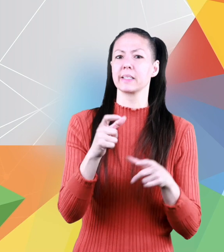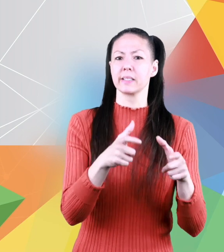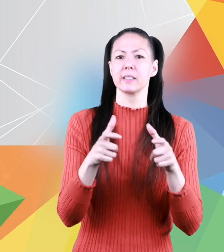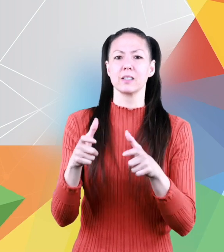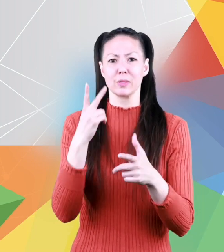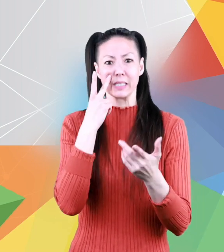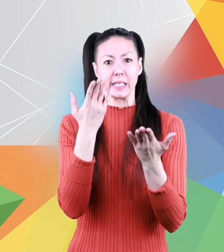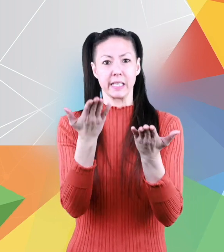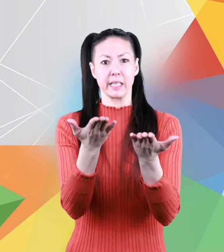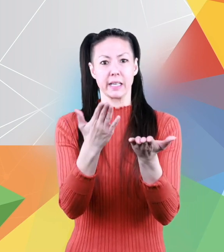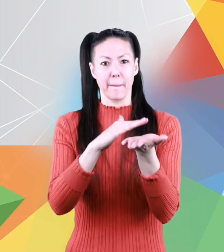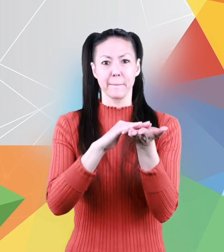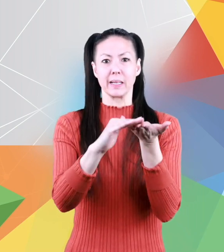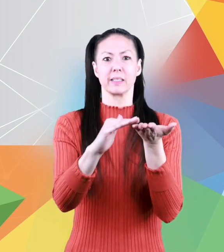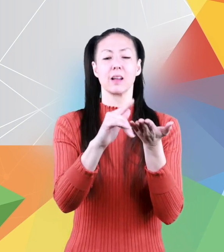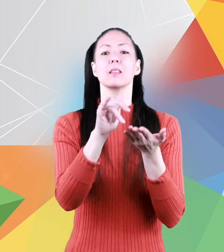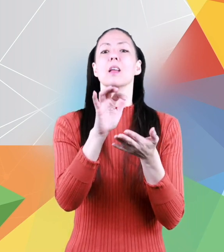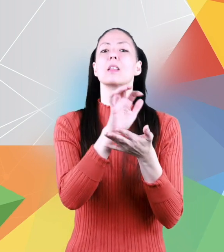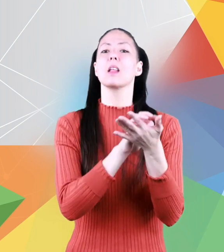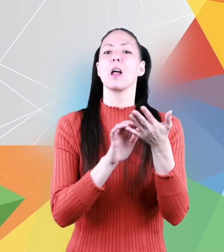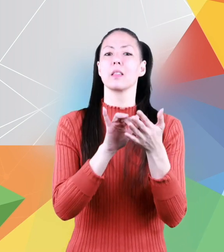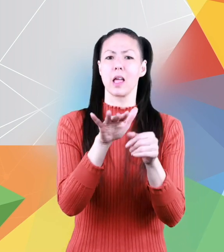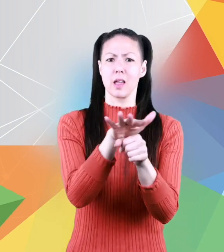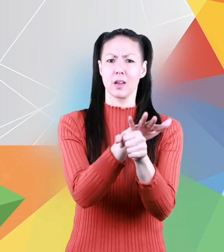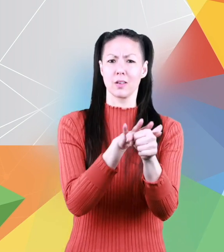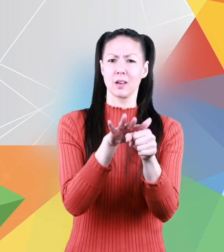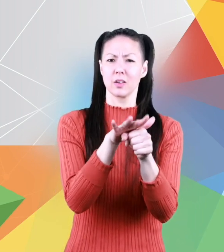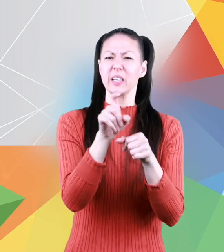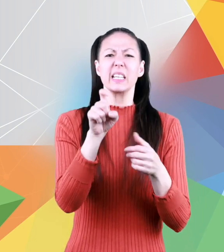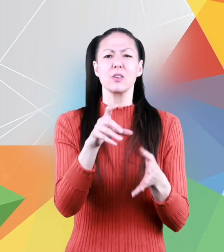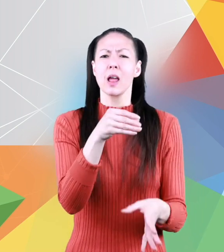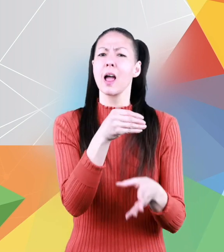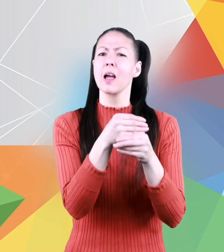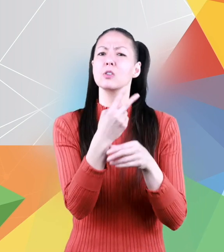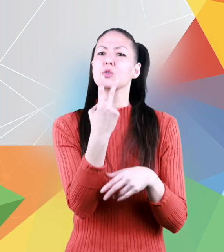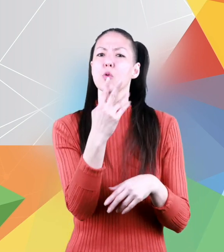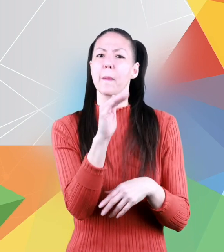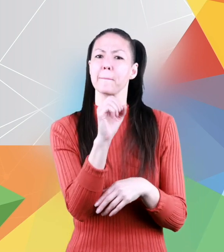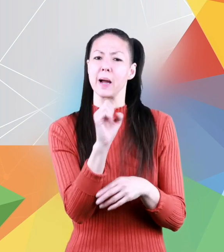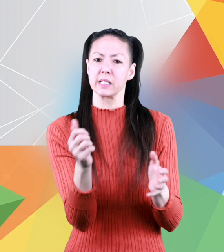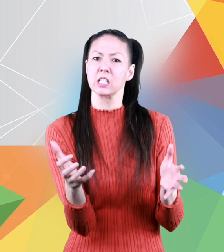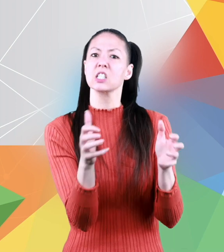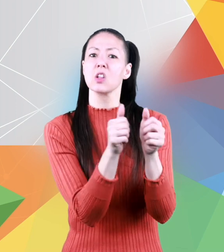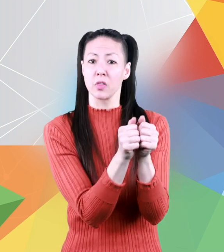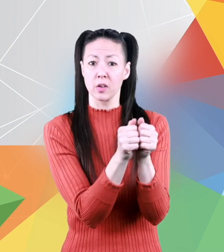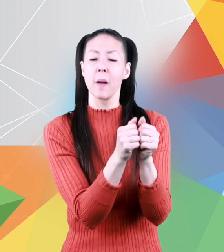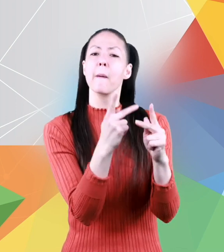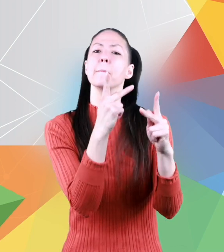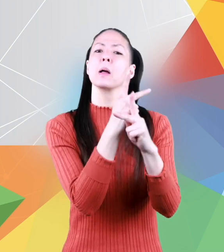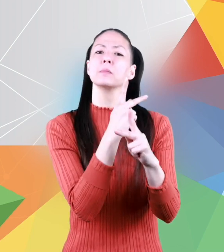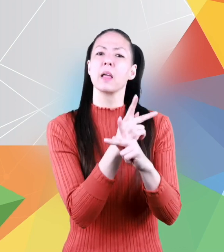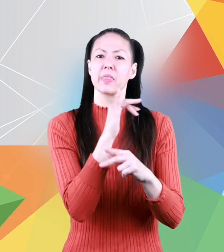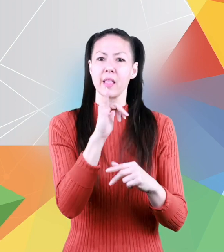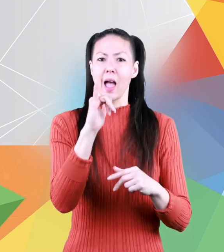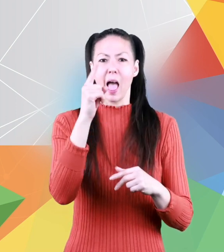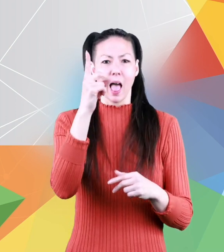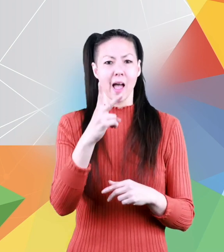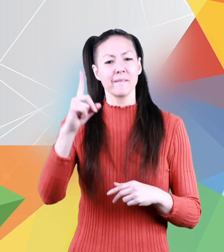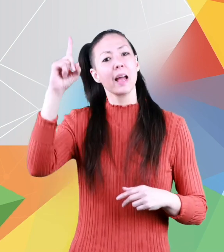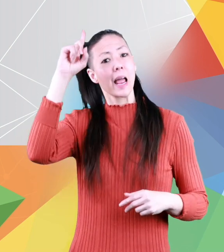as seen here to calculate its area you need to add the two bases together and multiply that by half its height